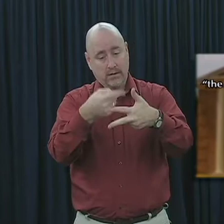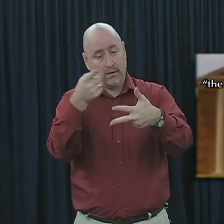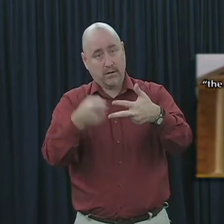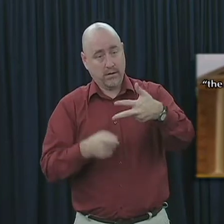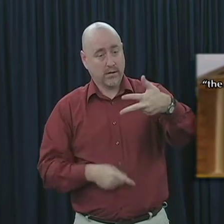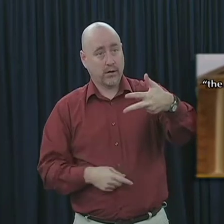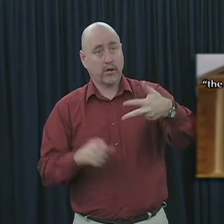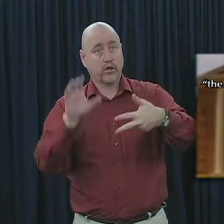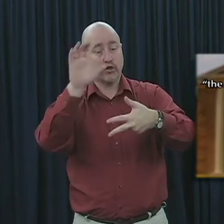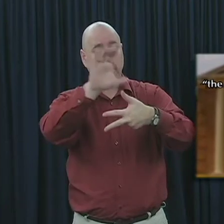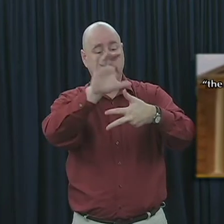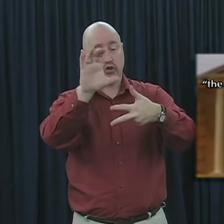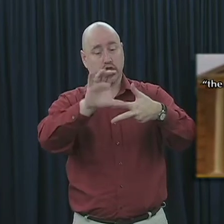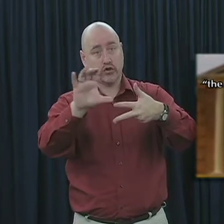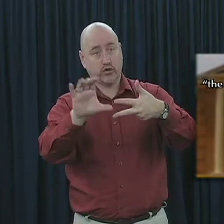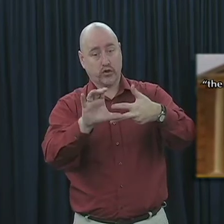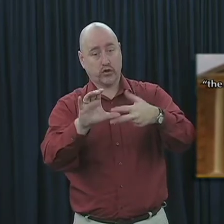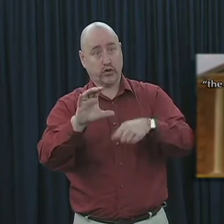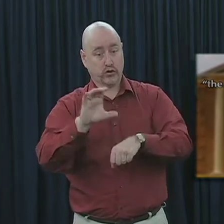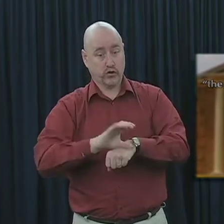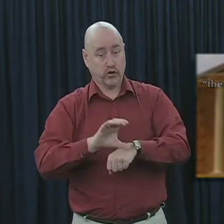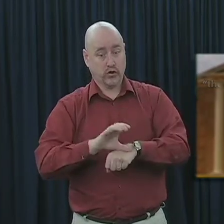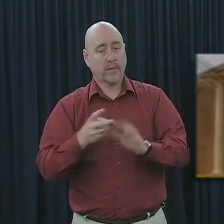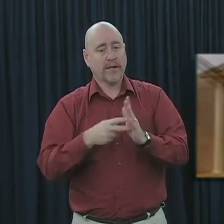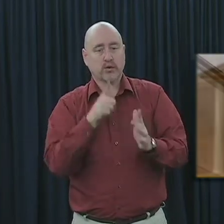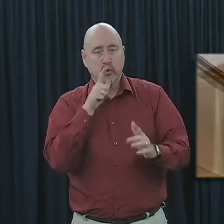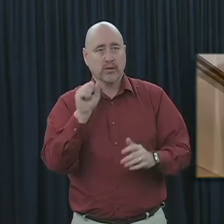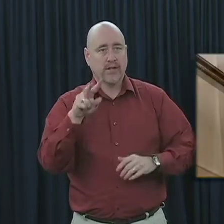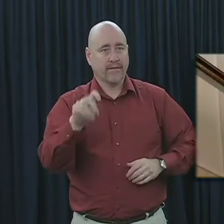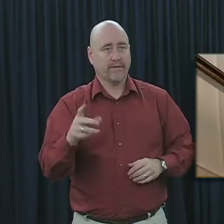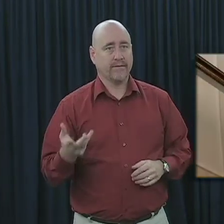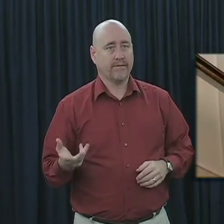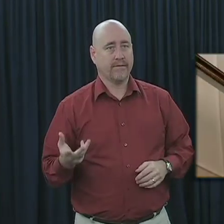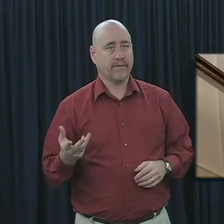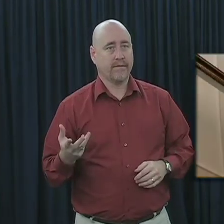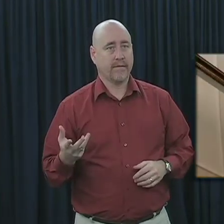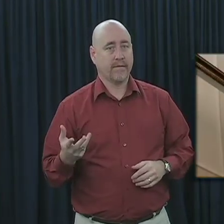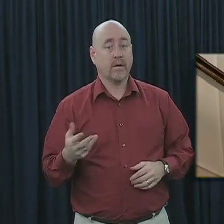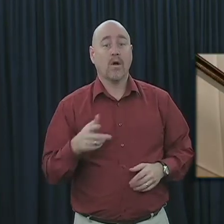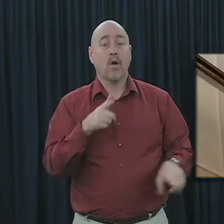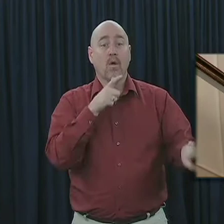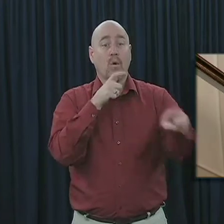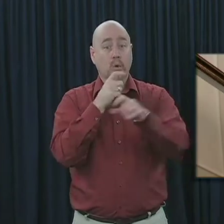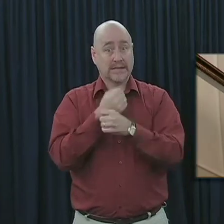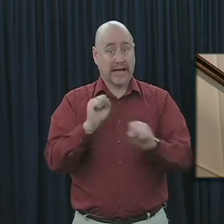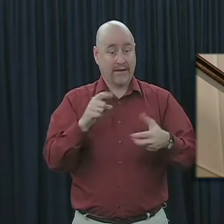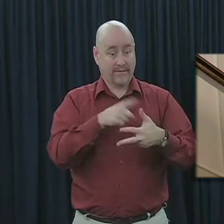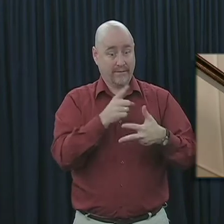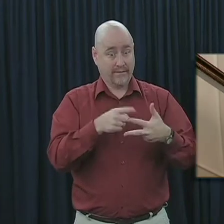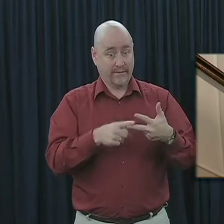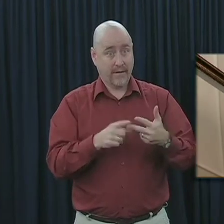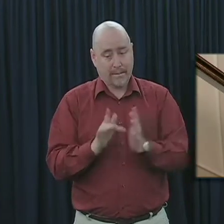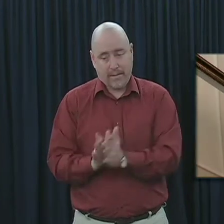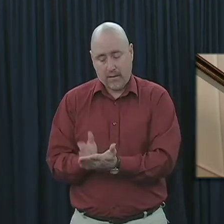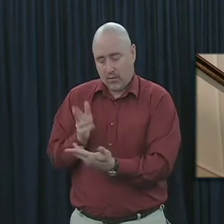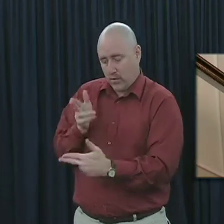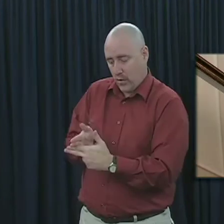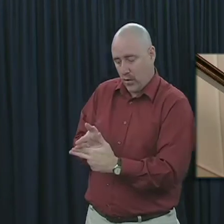the word church refers to those who have been saved. Now, these saved individuals are, in Scripture, identified